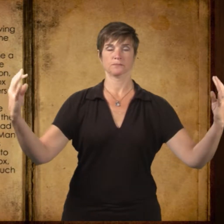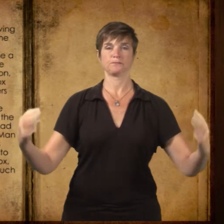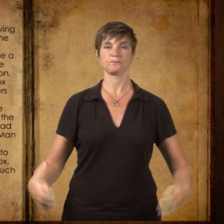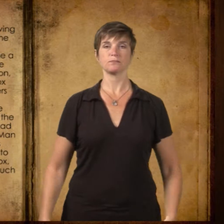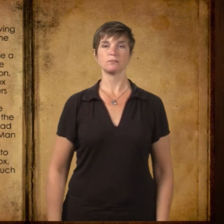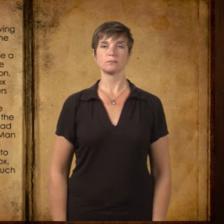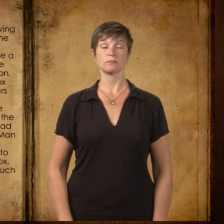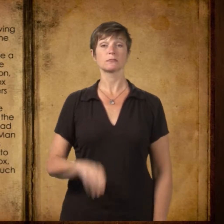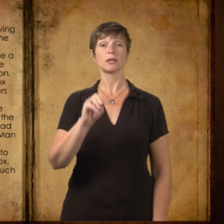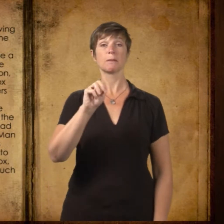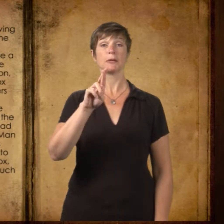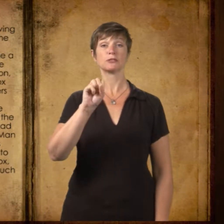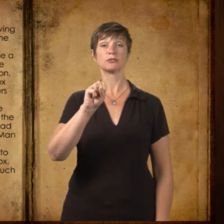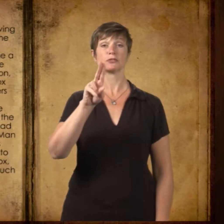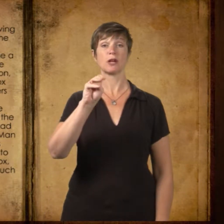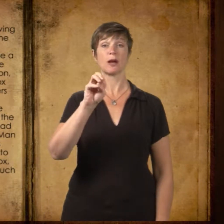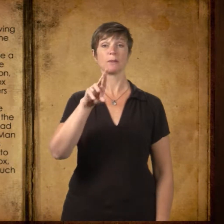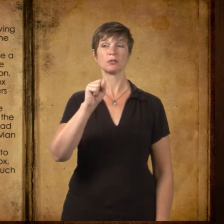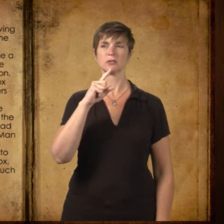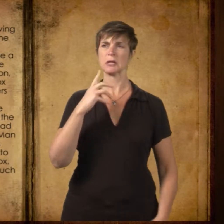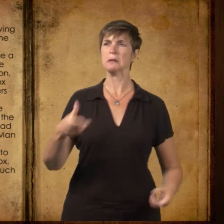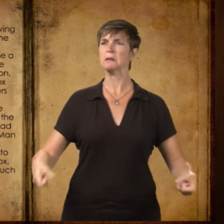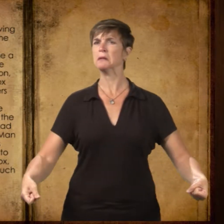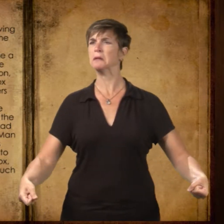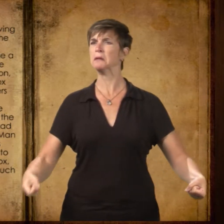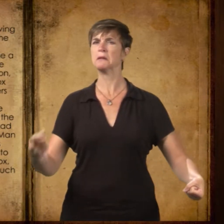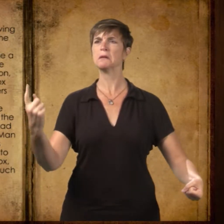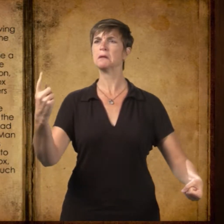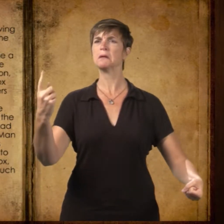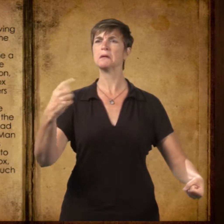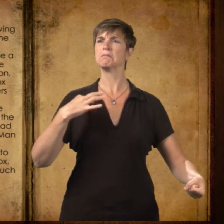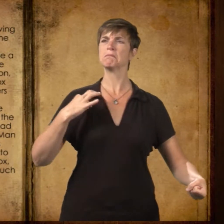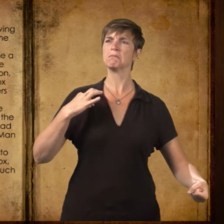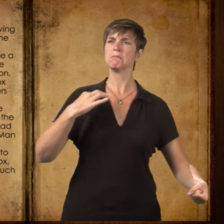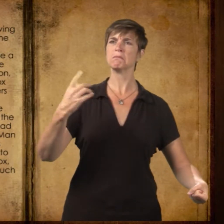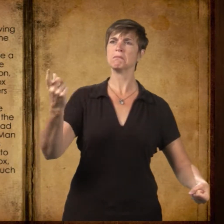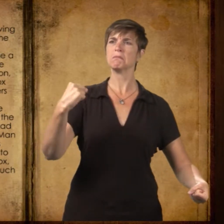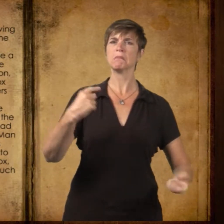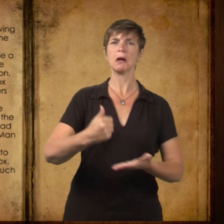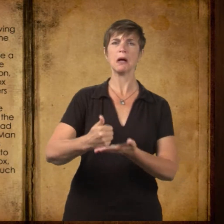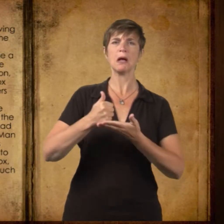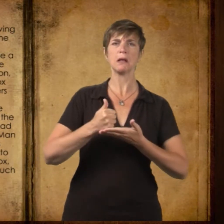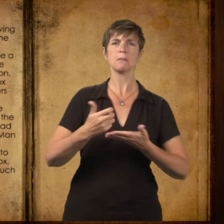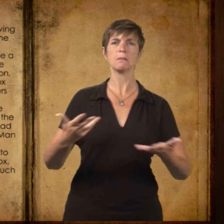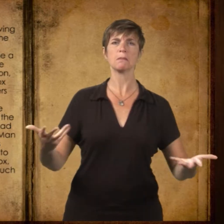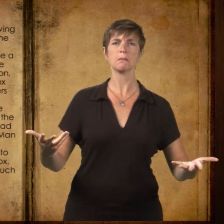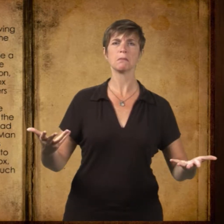The villagers kept their distance, leaving a space between themselves and the stool.